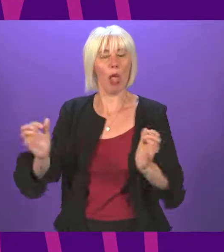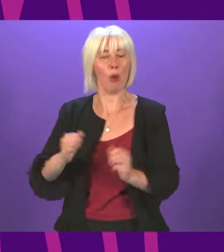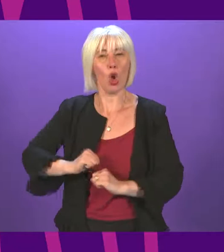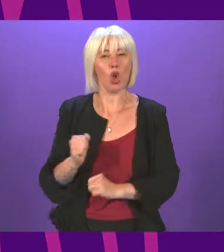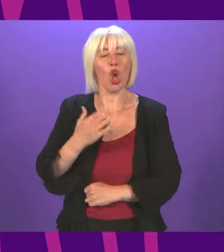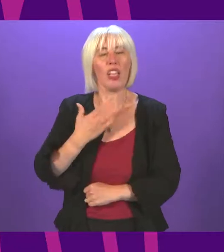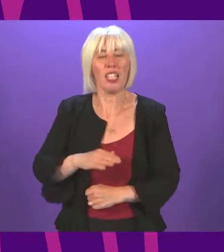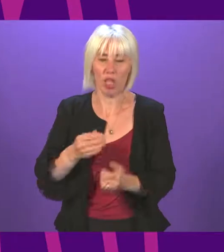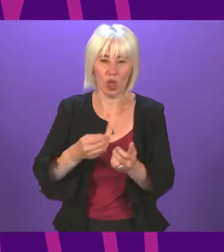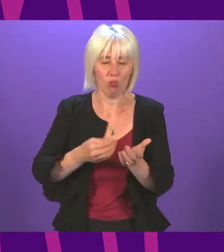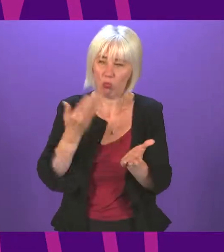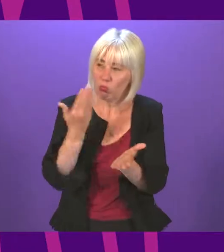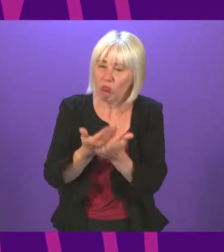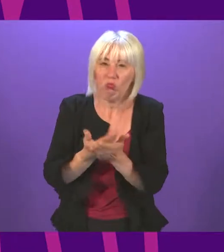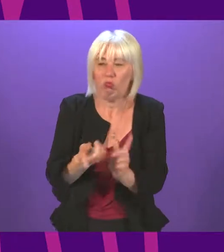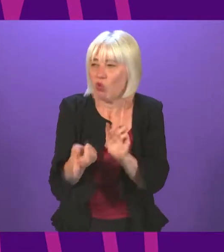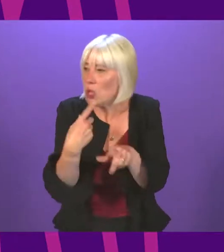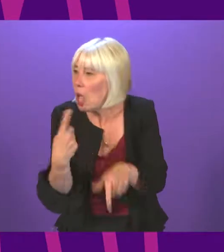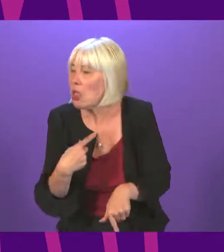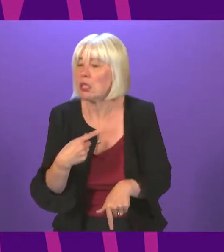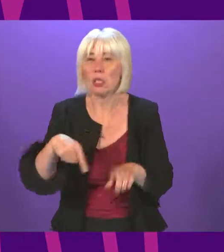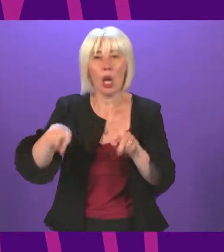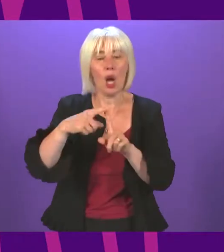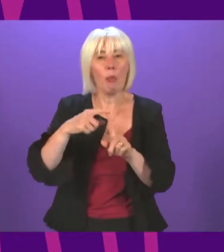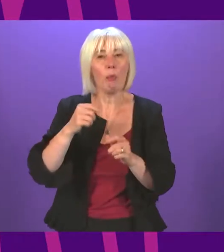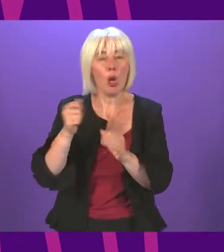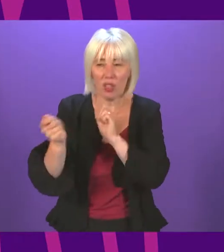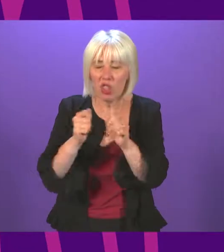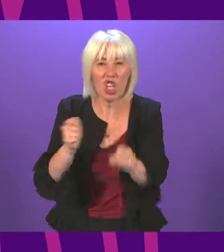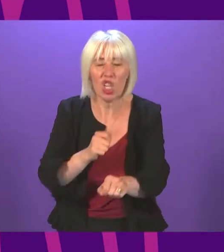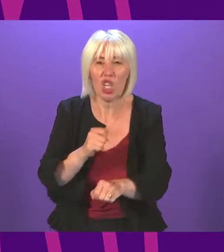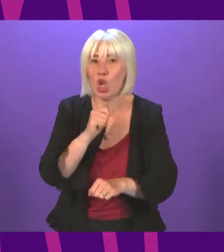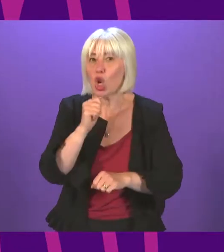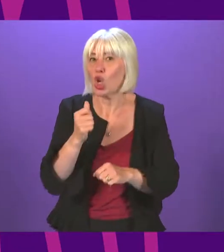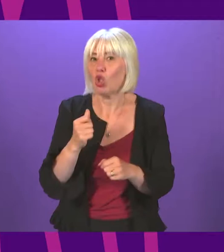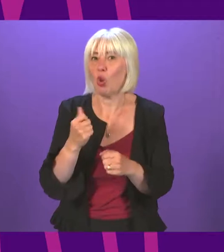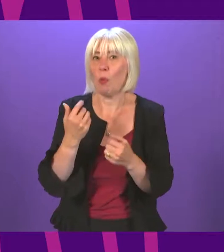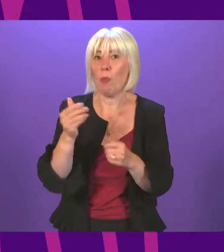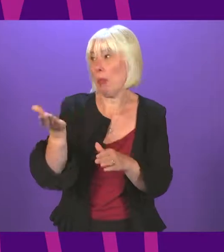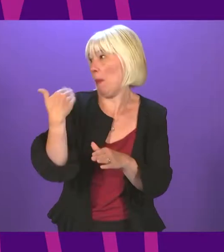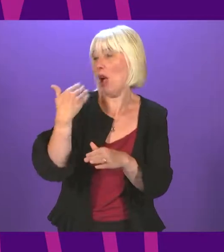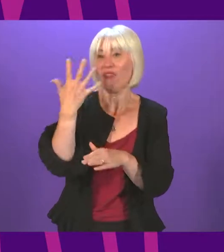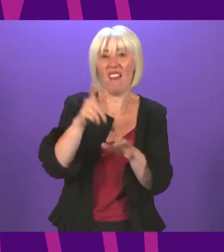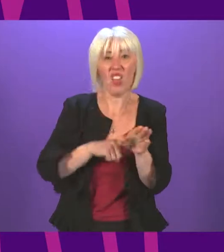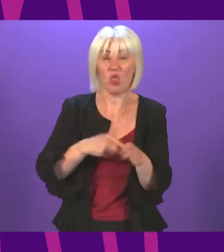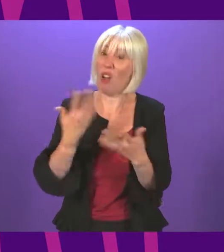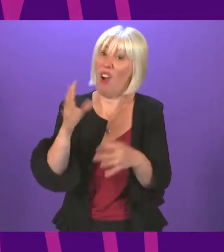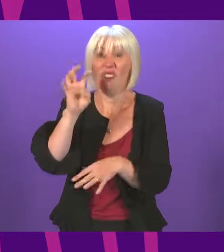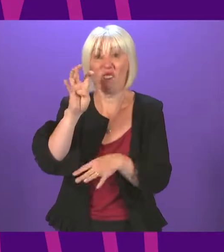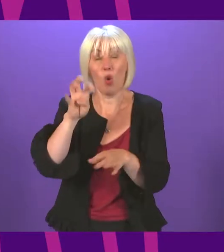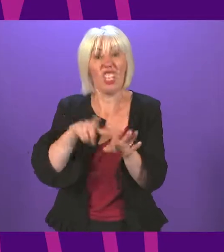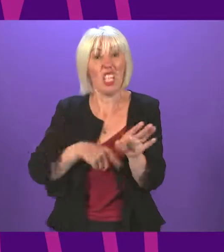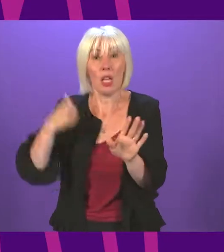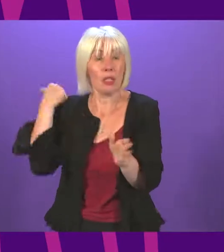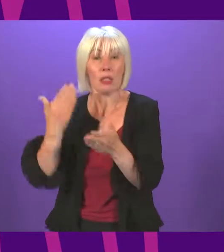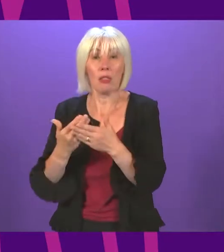positive changes, not more of the same of the last five years, indeed the last 14 years. No one wants a